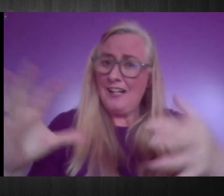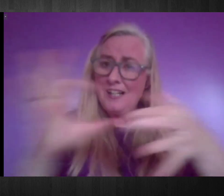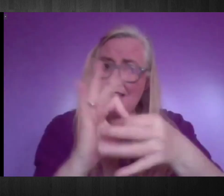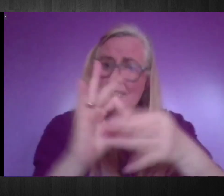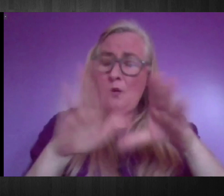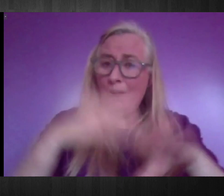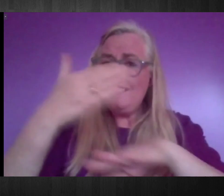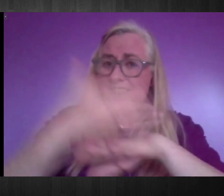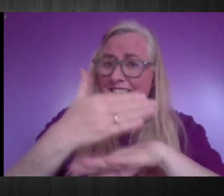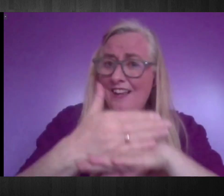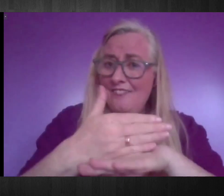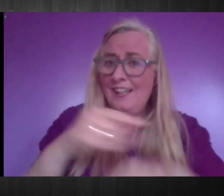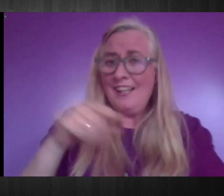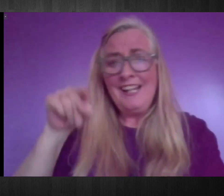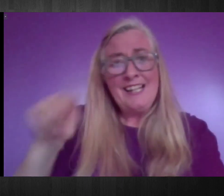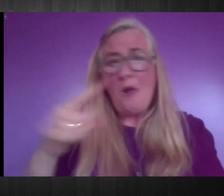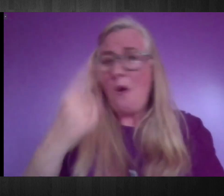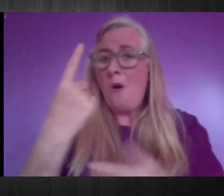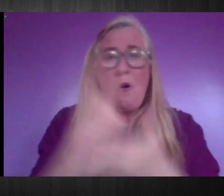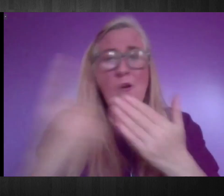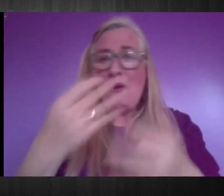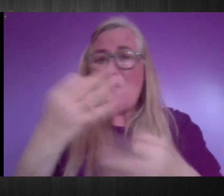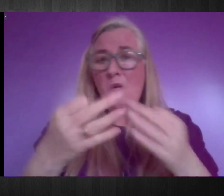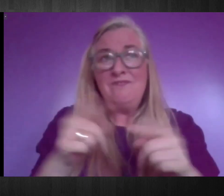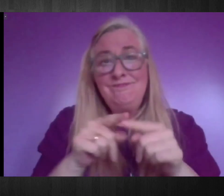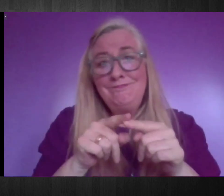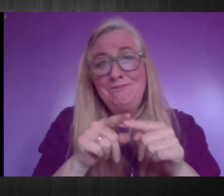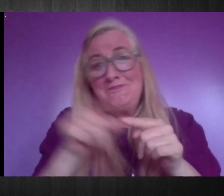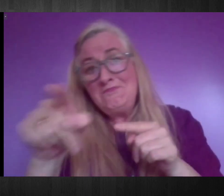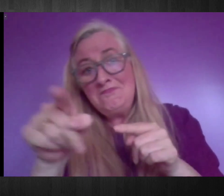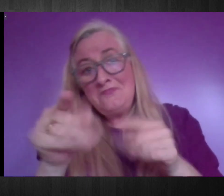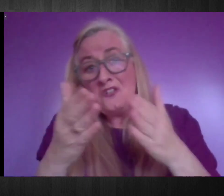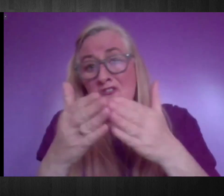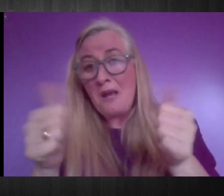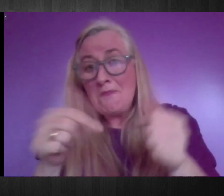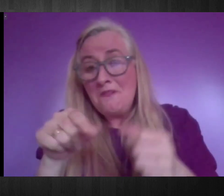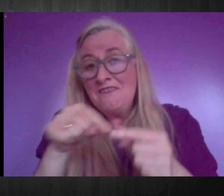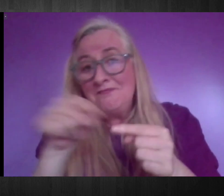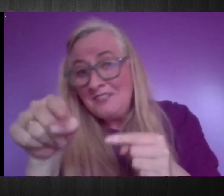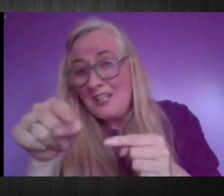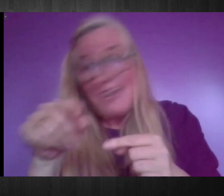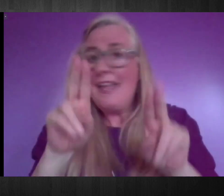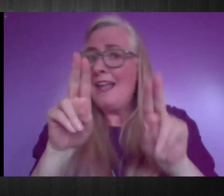go up to the shop around the local area. You can't go too